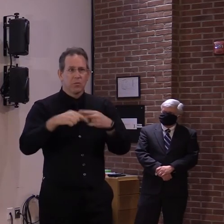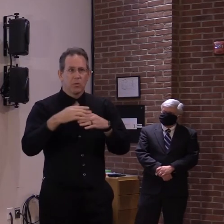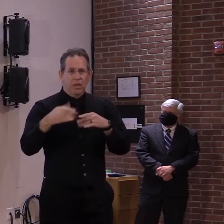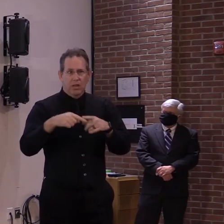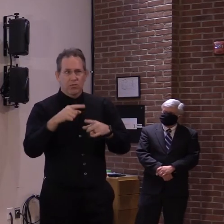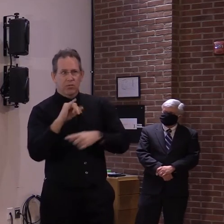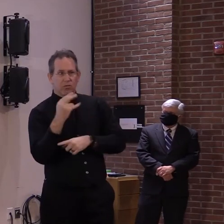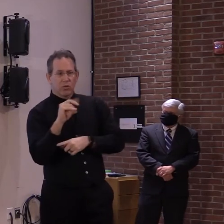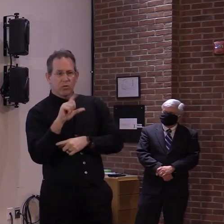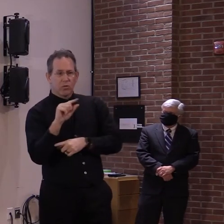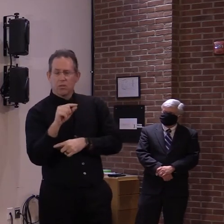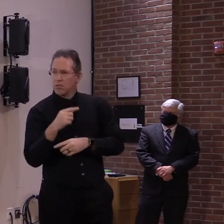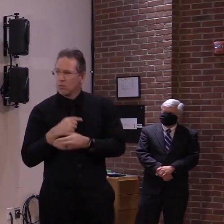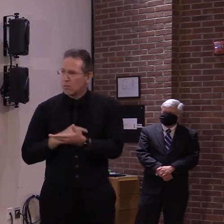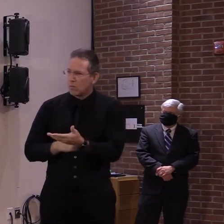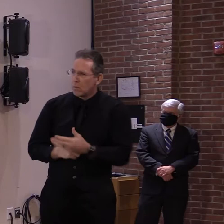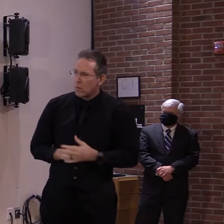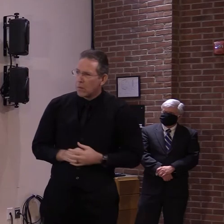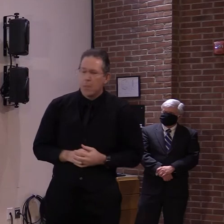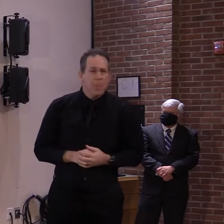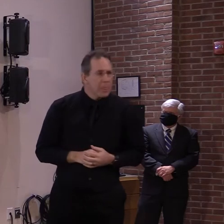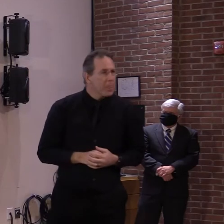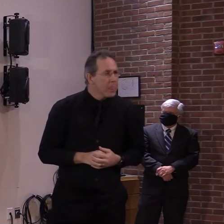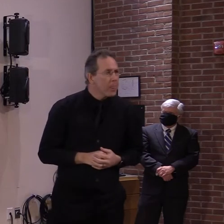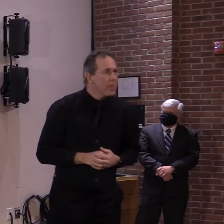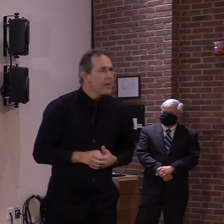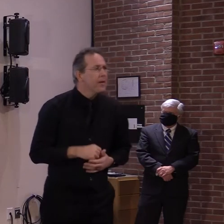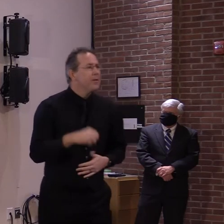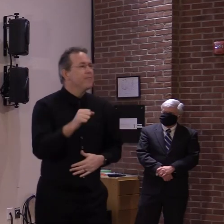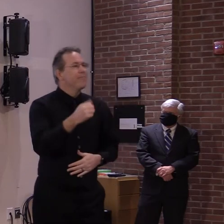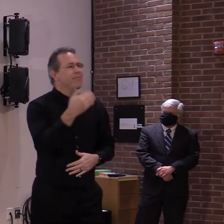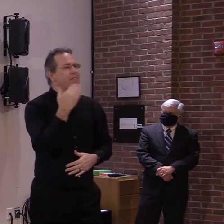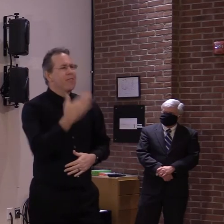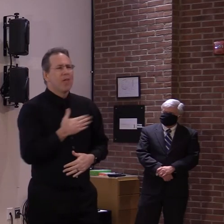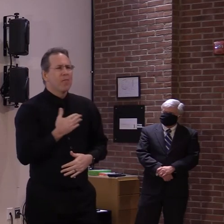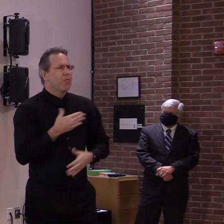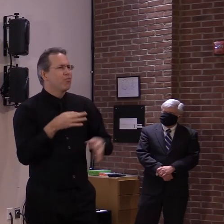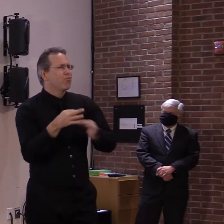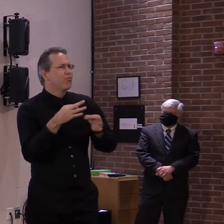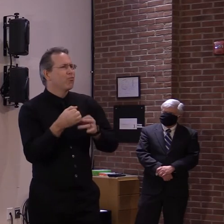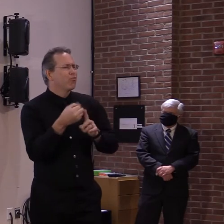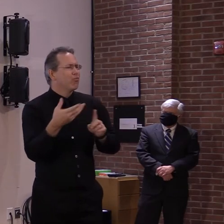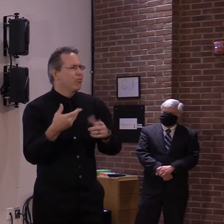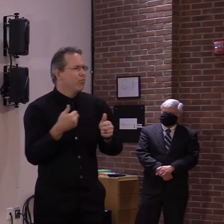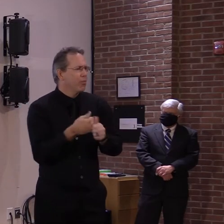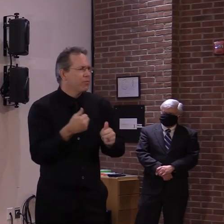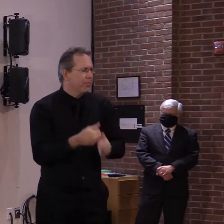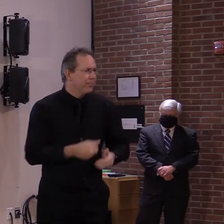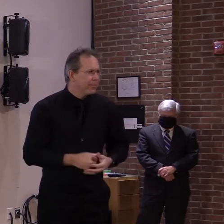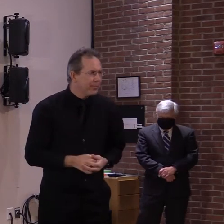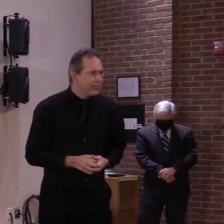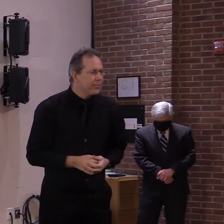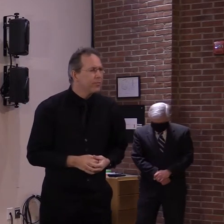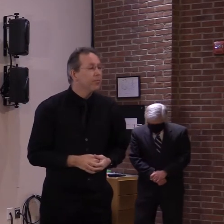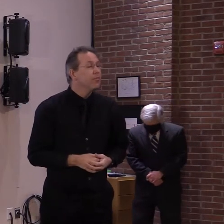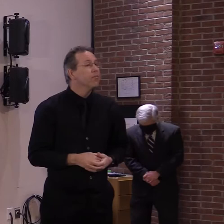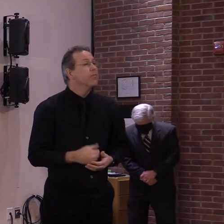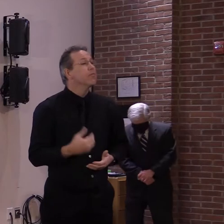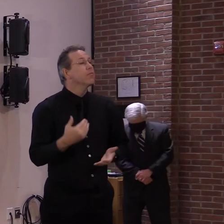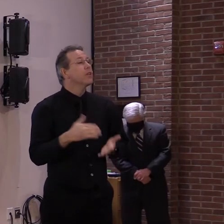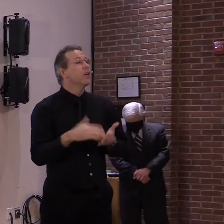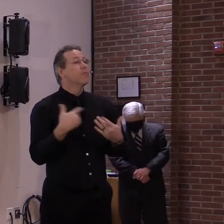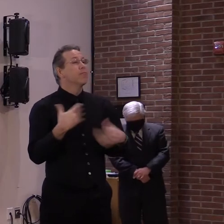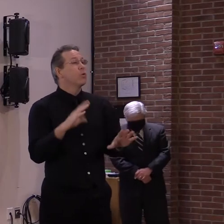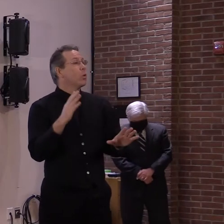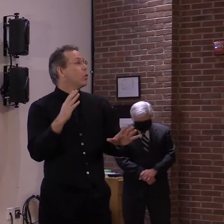Sure. Happy to give a brief update, Mike Sherling, commissioner of public safety. Uh, no, again, no known, uh, threats